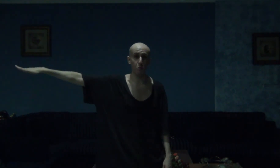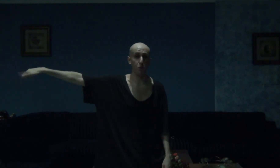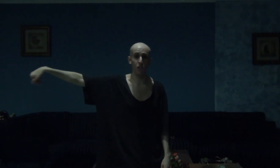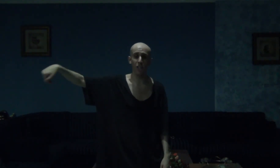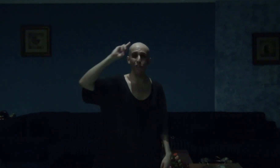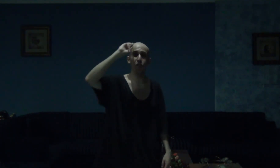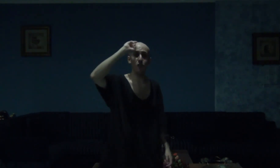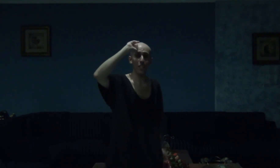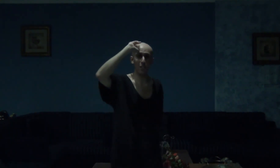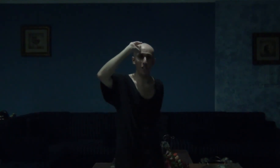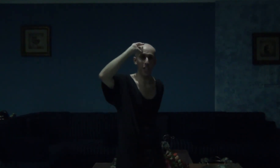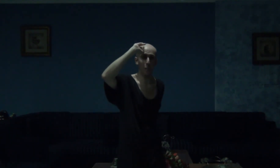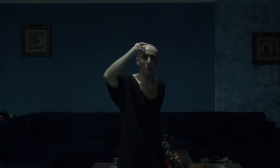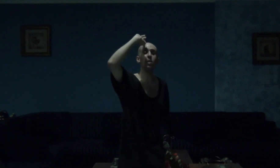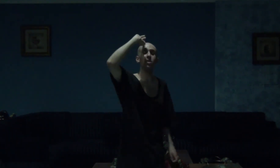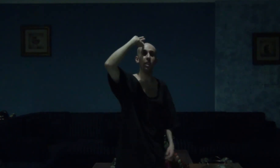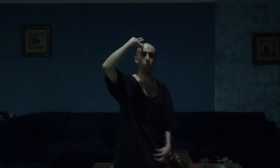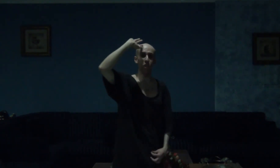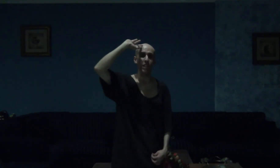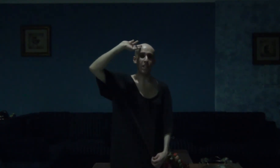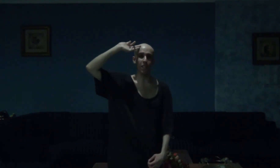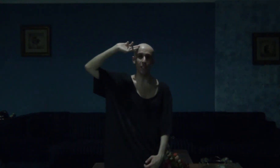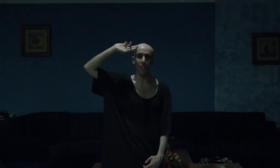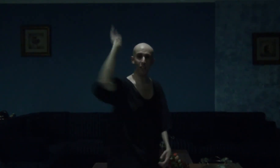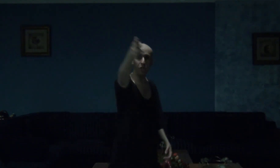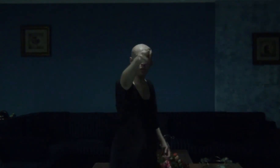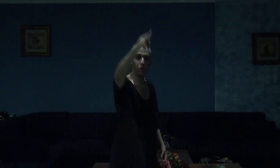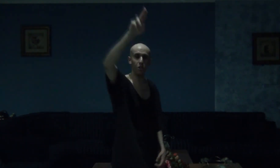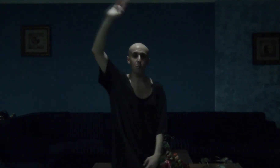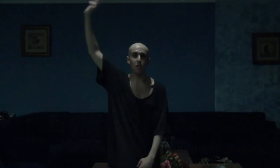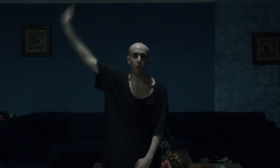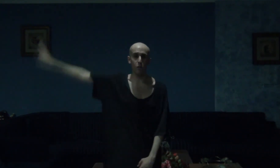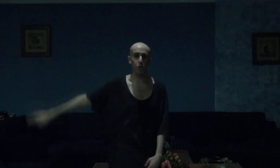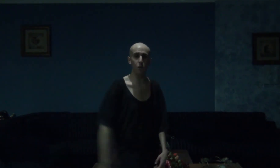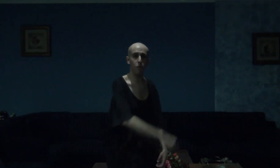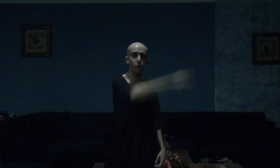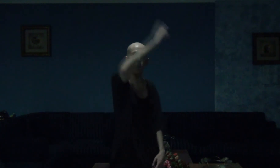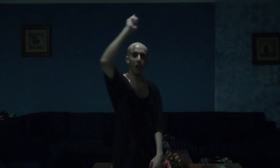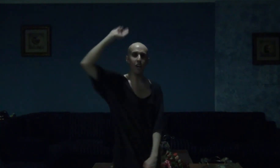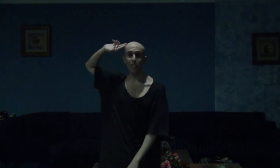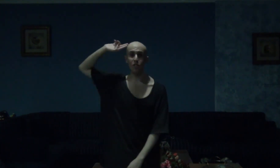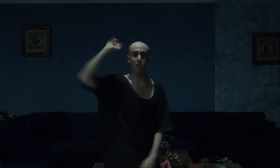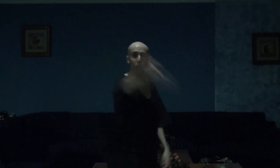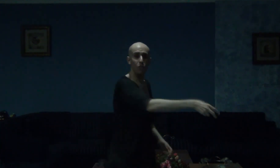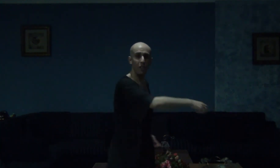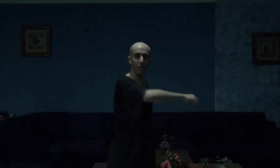more until next time peace out take care adios amigos au revoir and sayonara sayonara